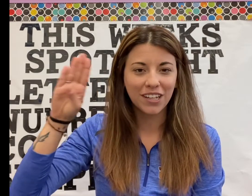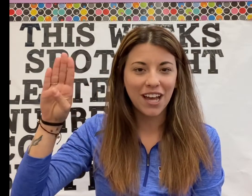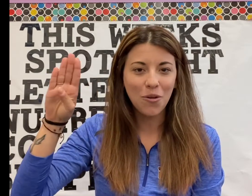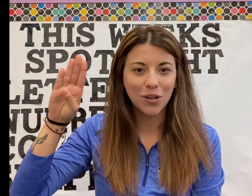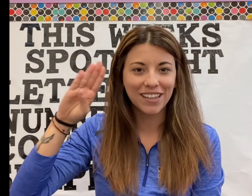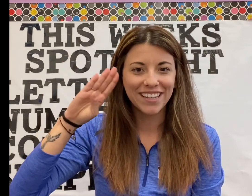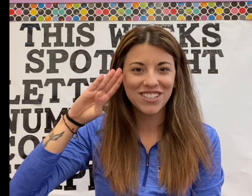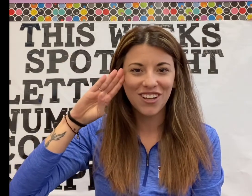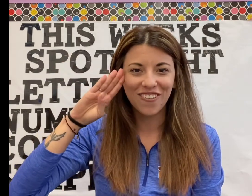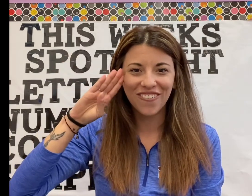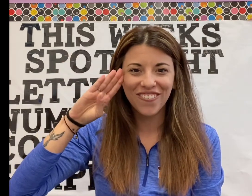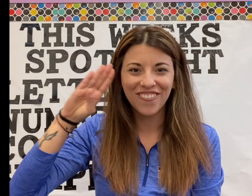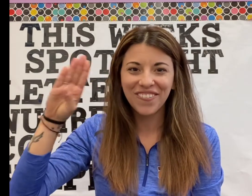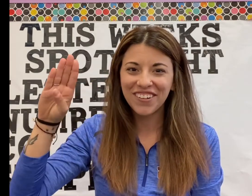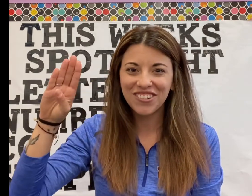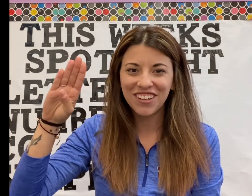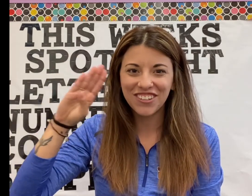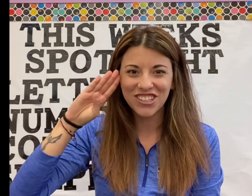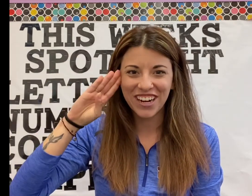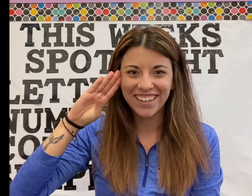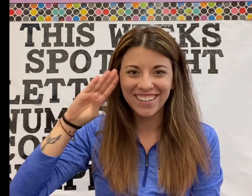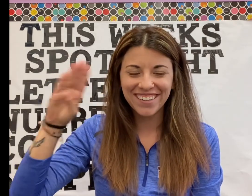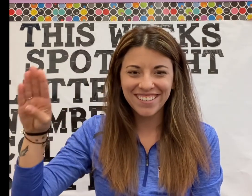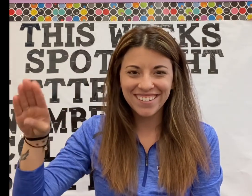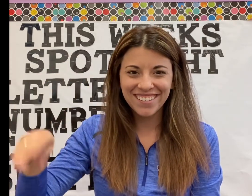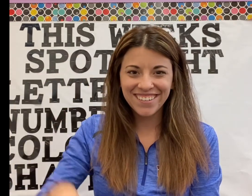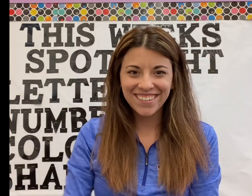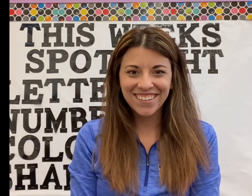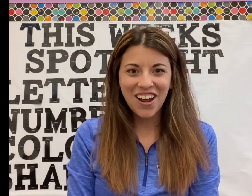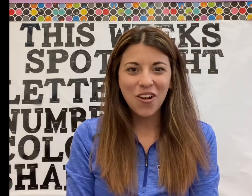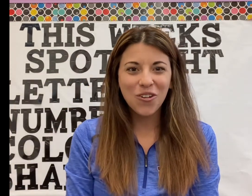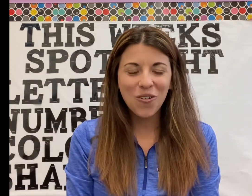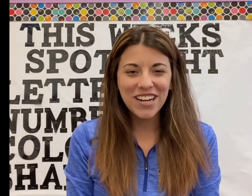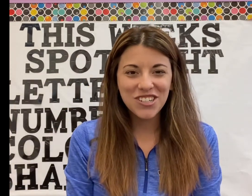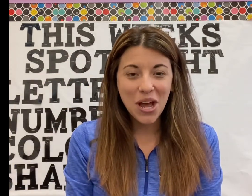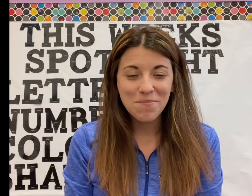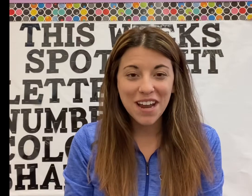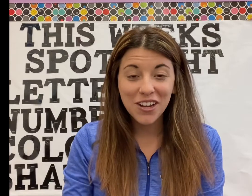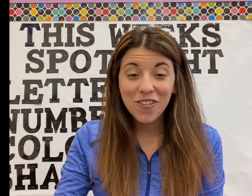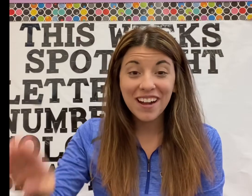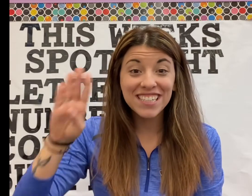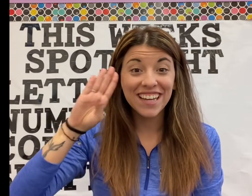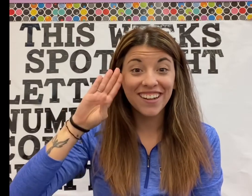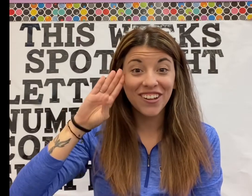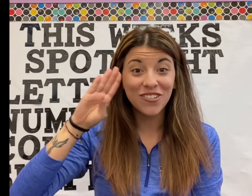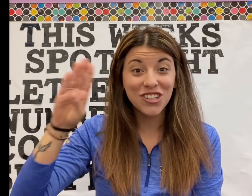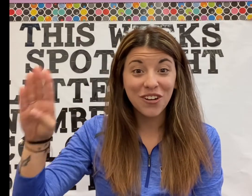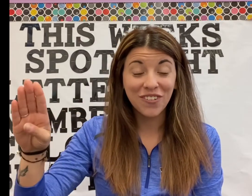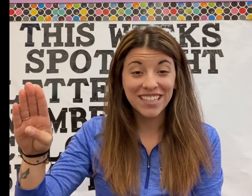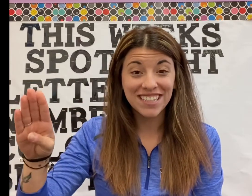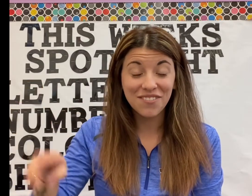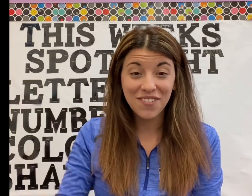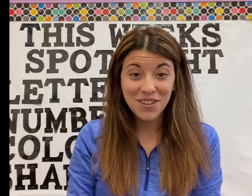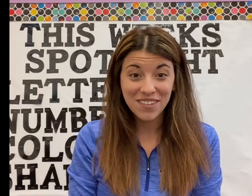outward like so. Why don't you give it a try? Great job! Now you know how to sign hello to your friends and family.